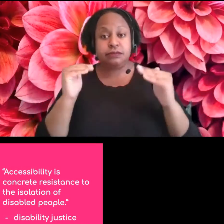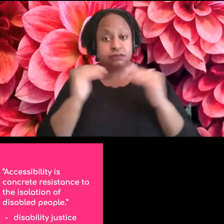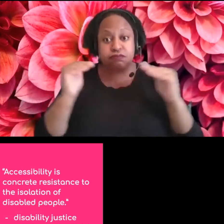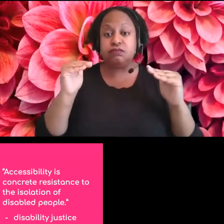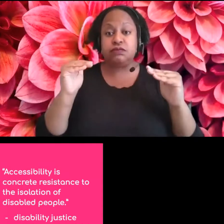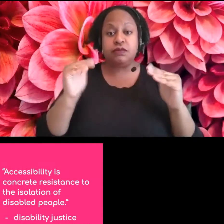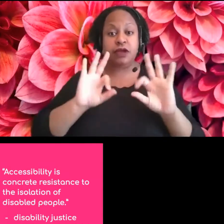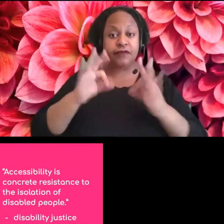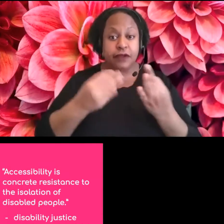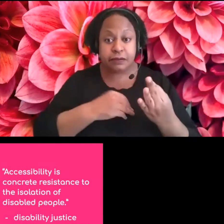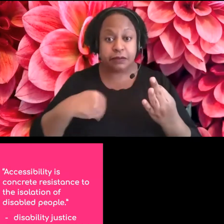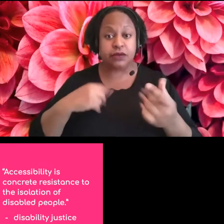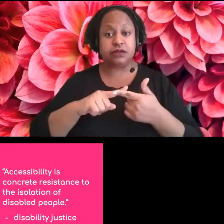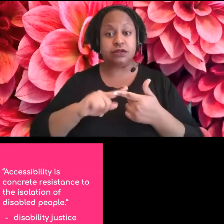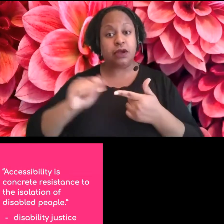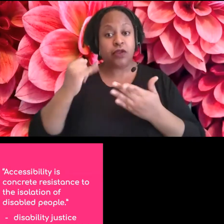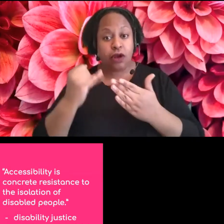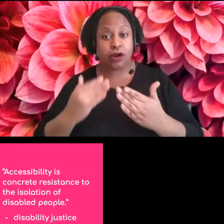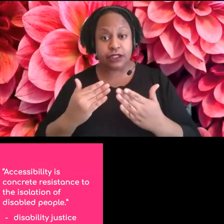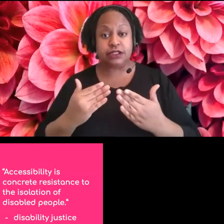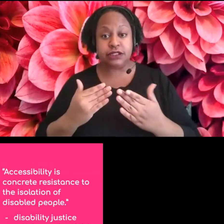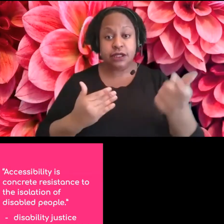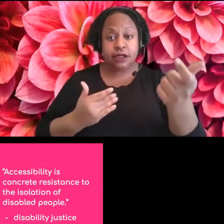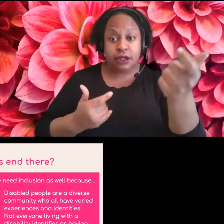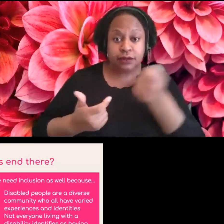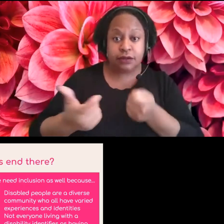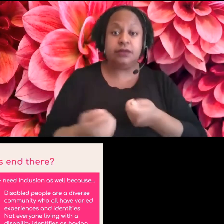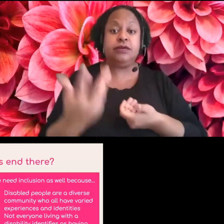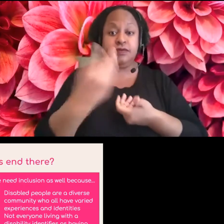Um, we can always head in the right direction.